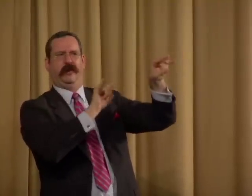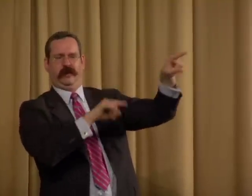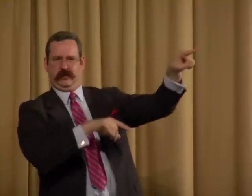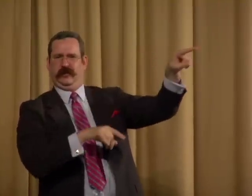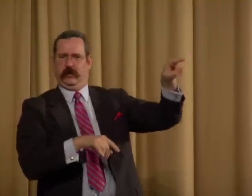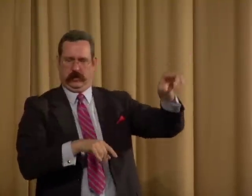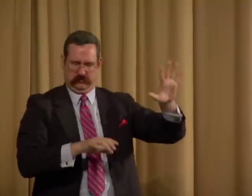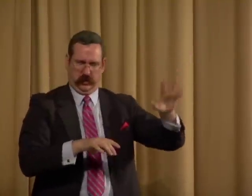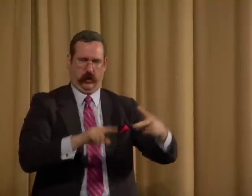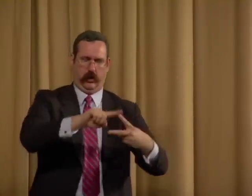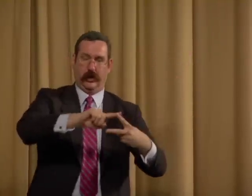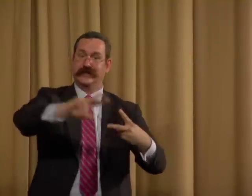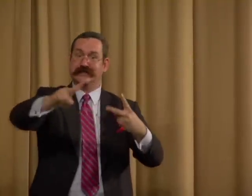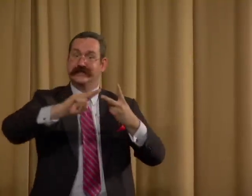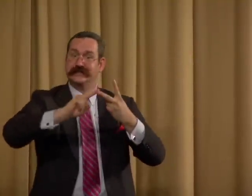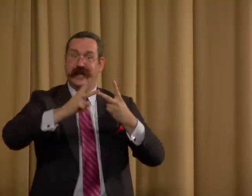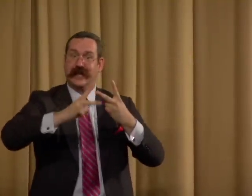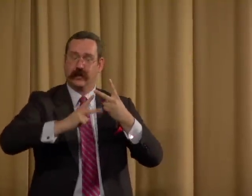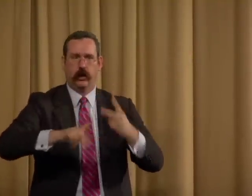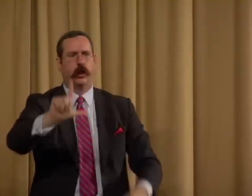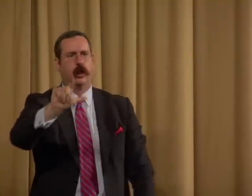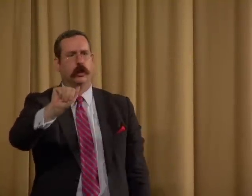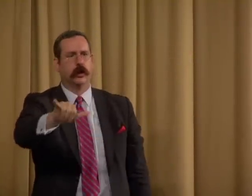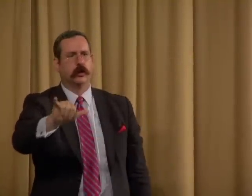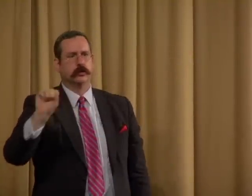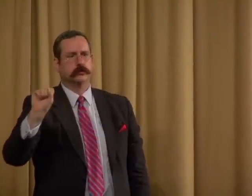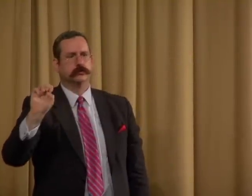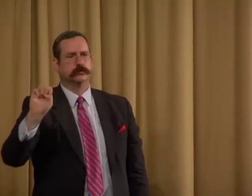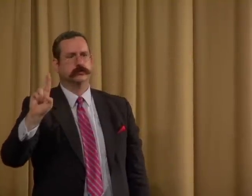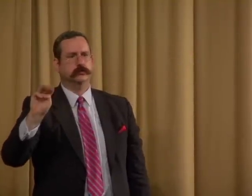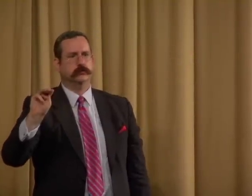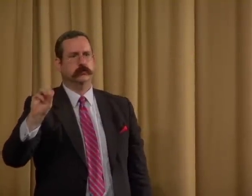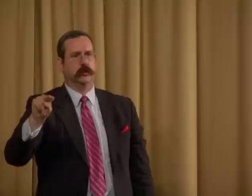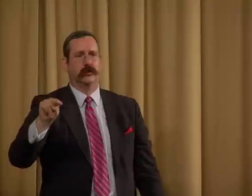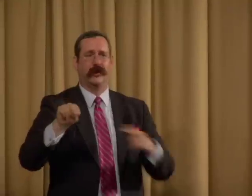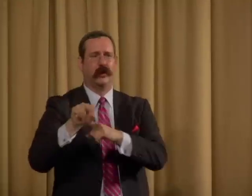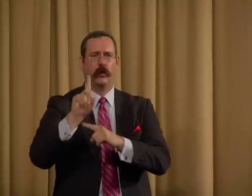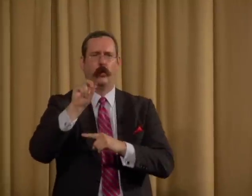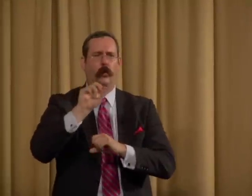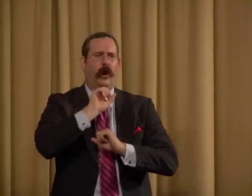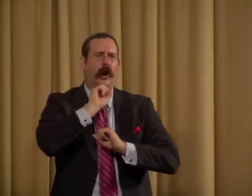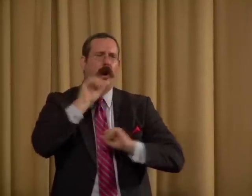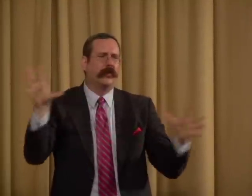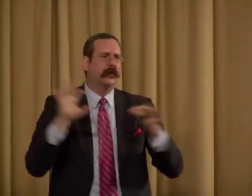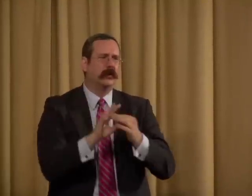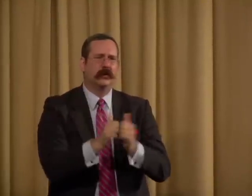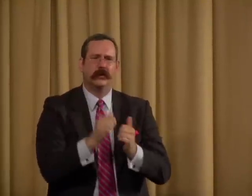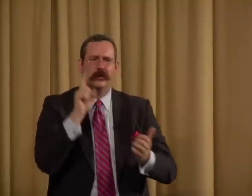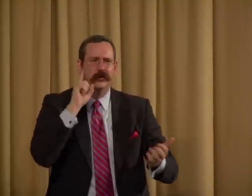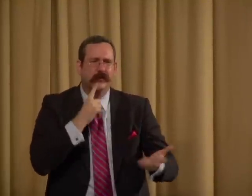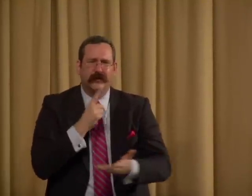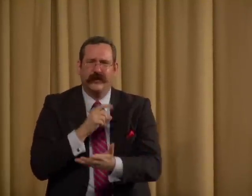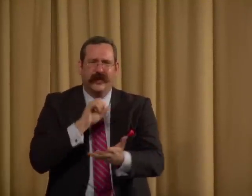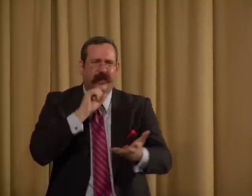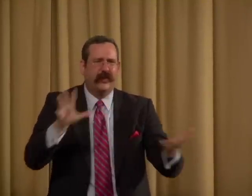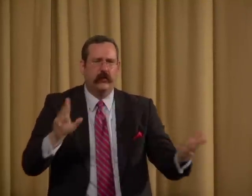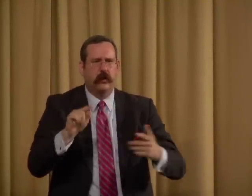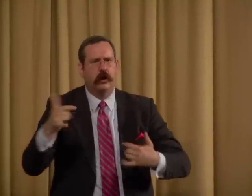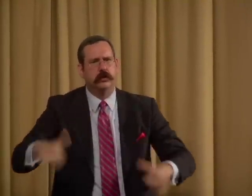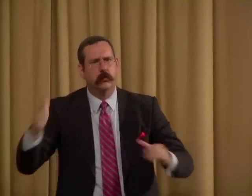being, making fun of oralism. And the second film that he was producing was a lay sermon, which